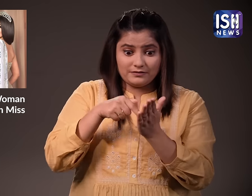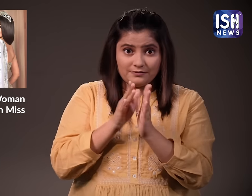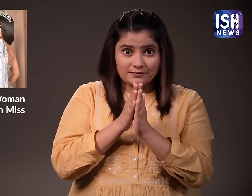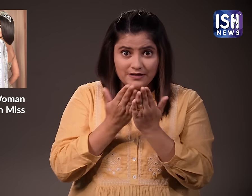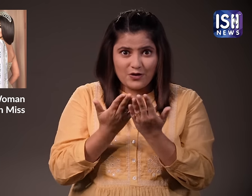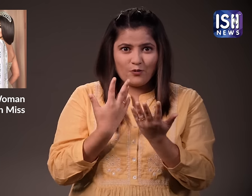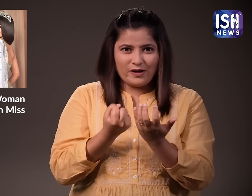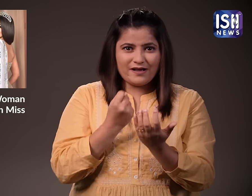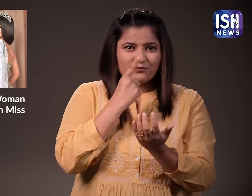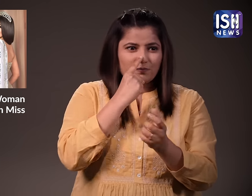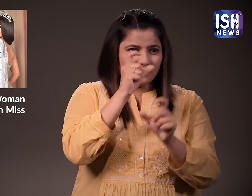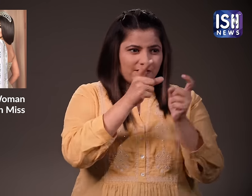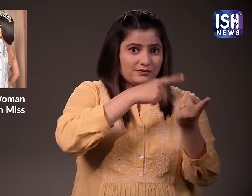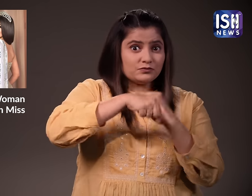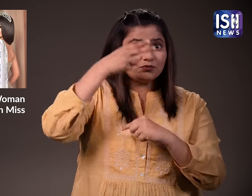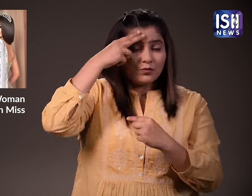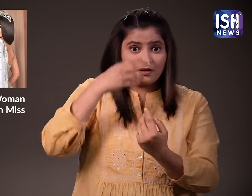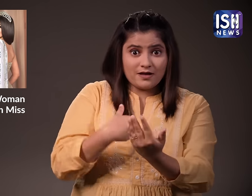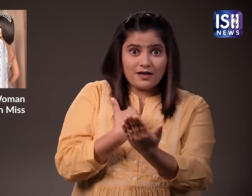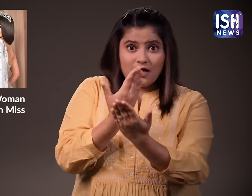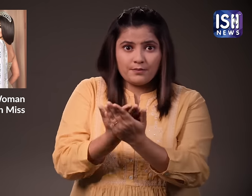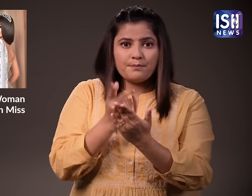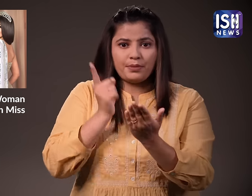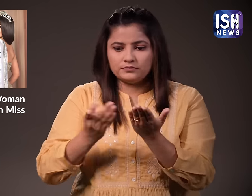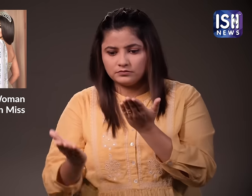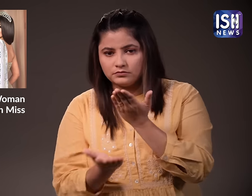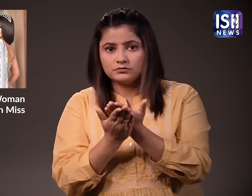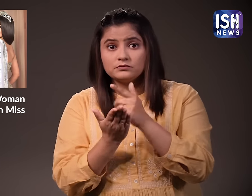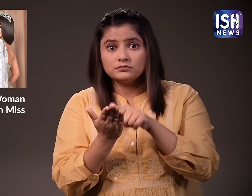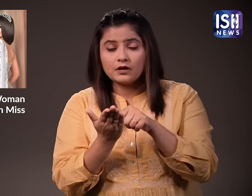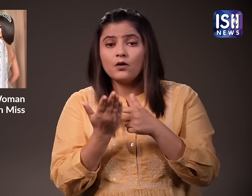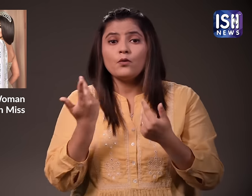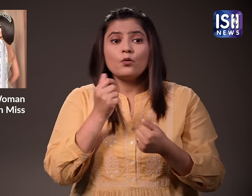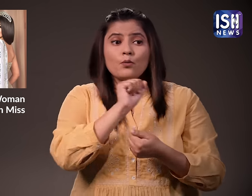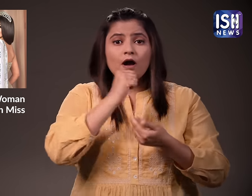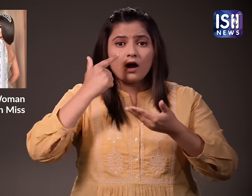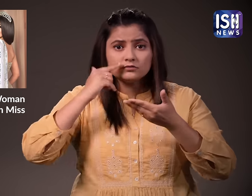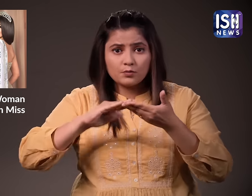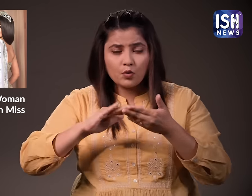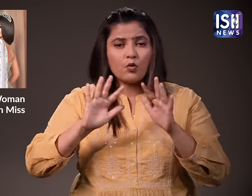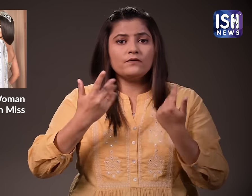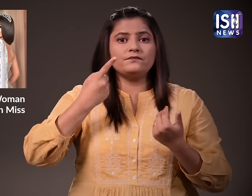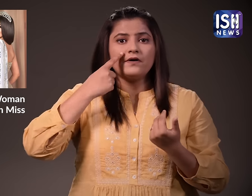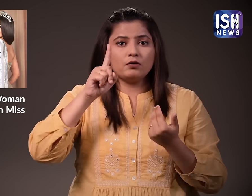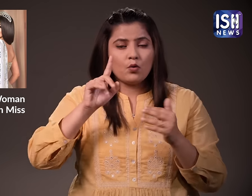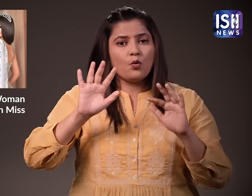guardianship to apply for passports. It could be husband, father,